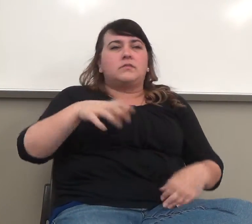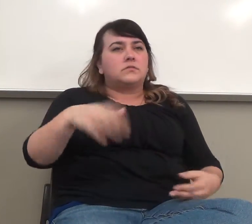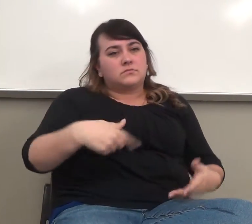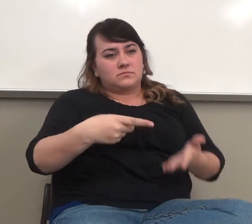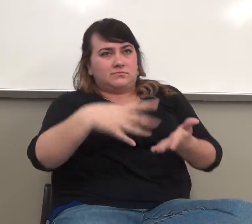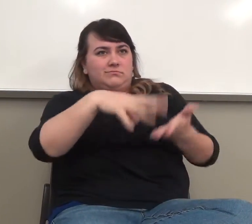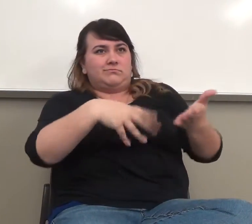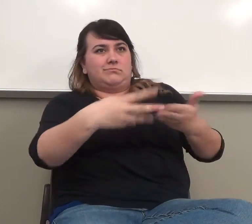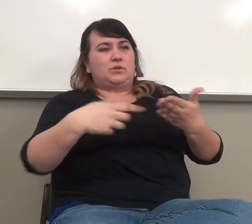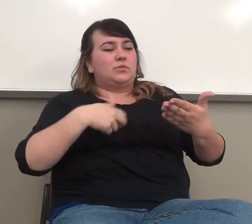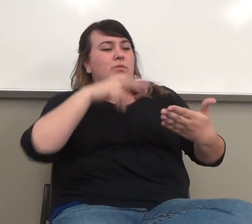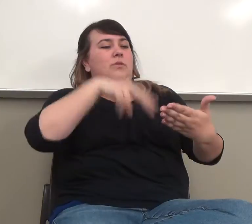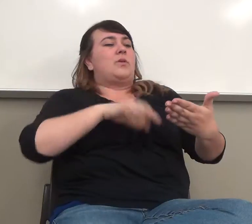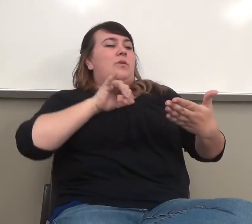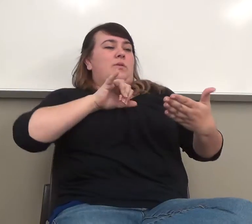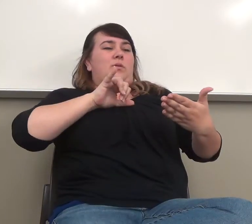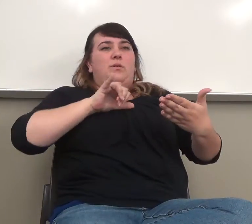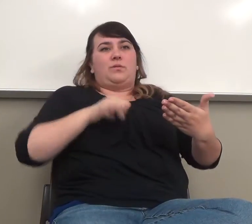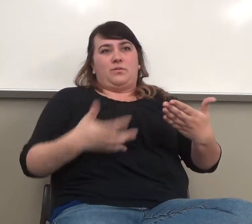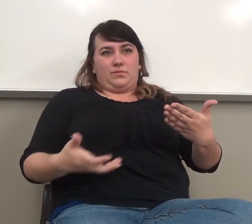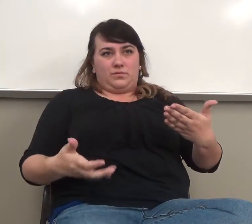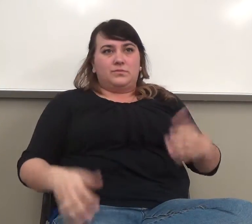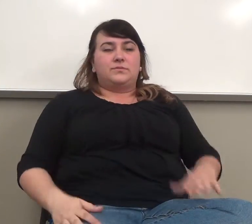Okay, by all means come to ask me about it.